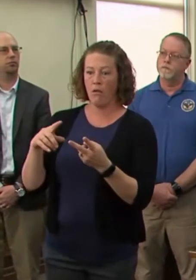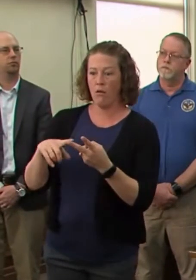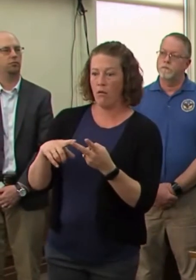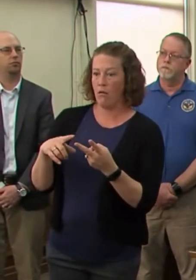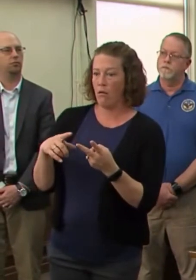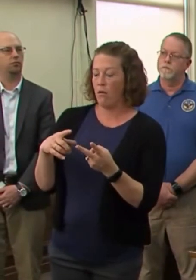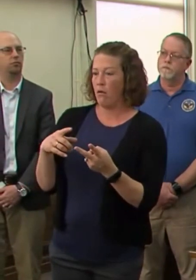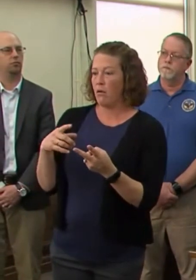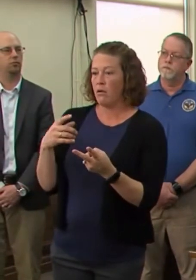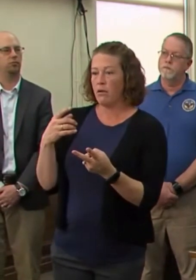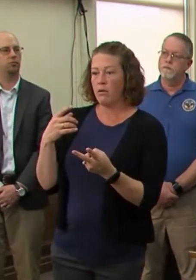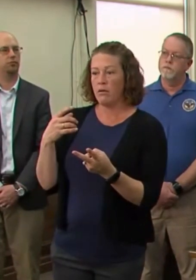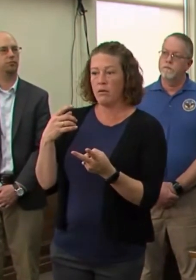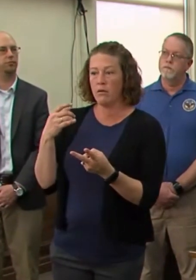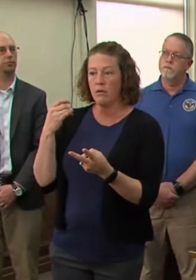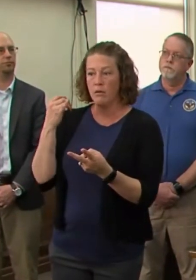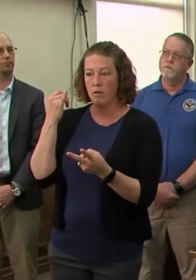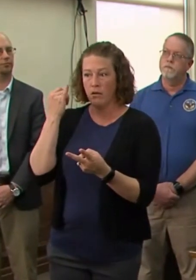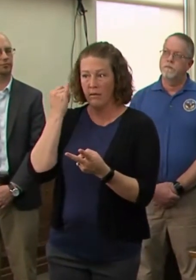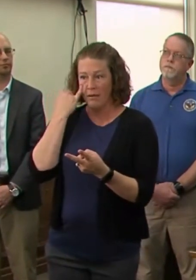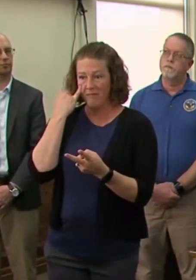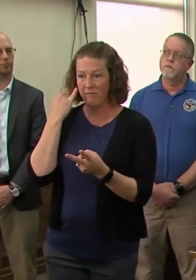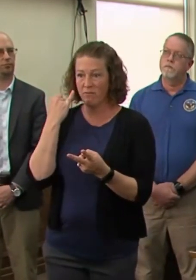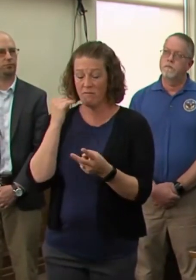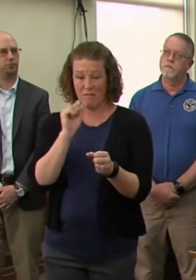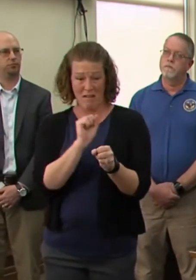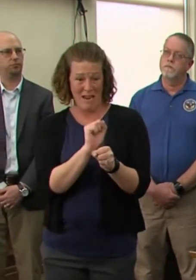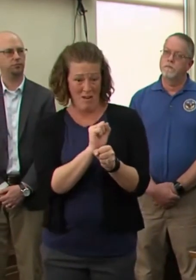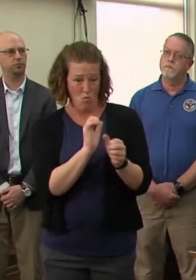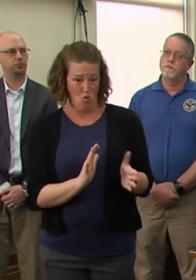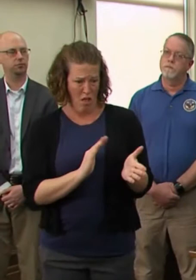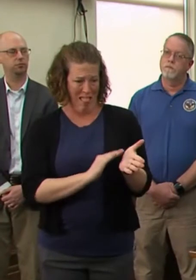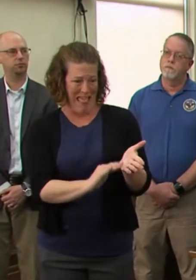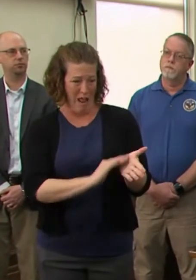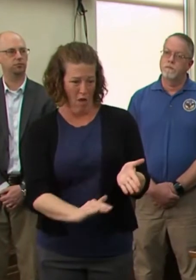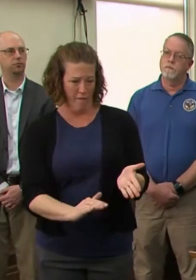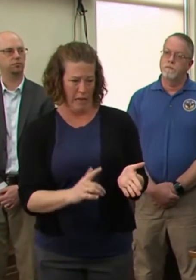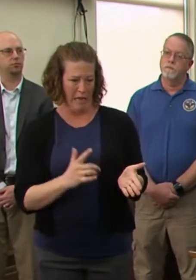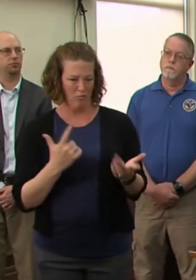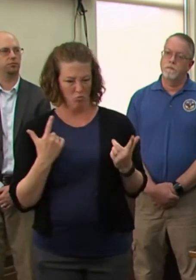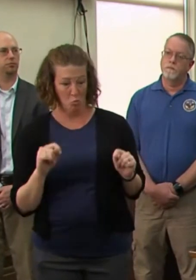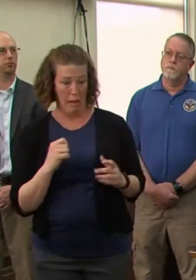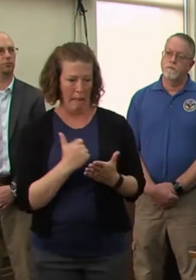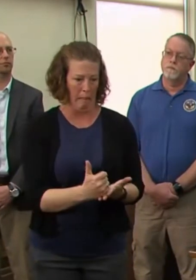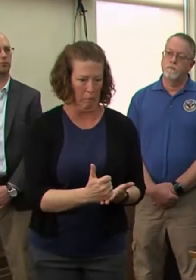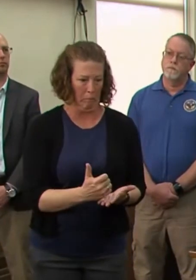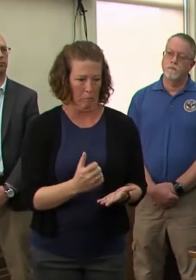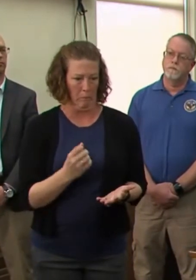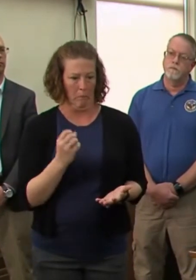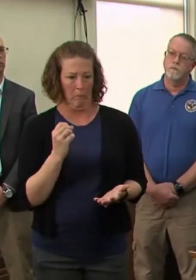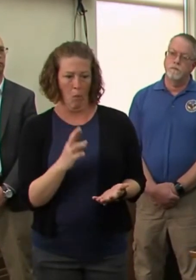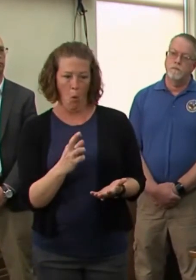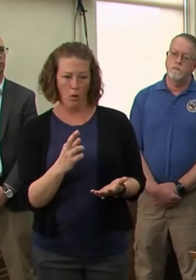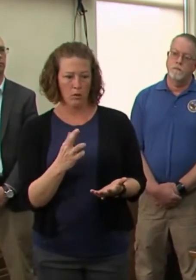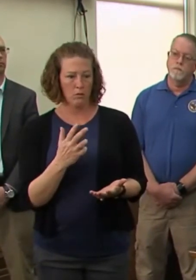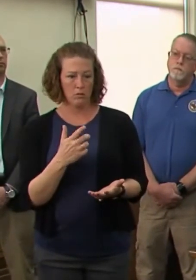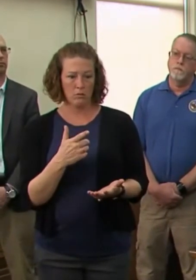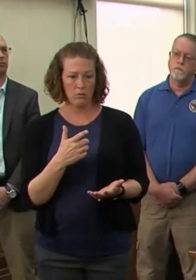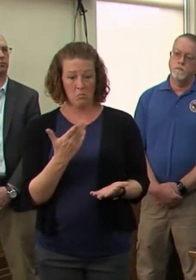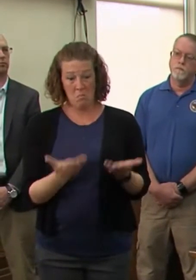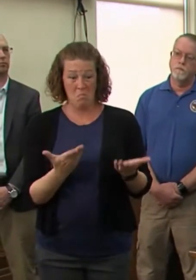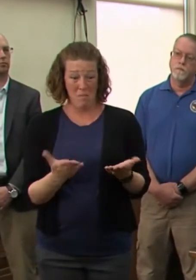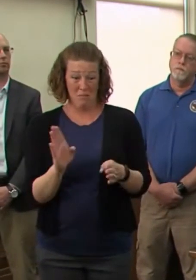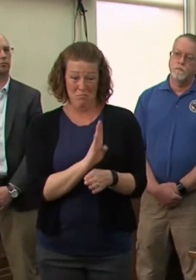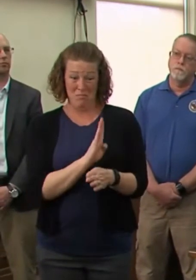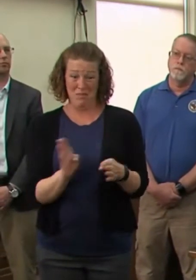to do any kind of workforce reduction or asking them simply to close as I did with the, you know, early